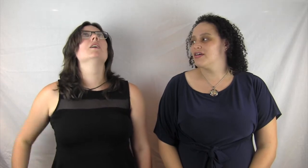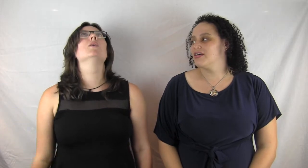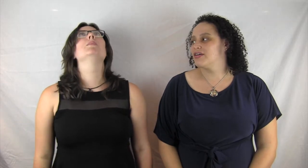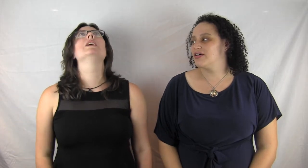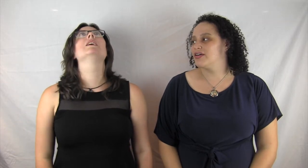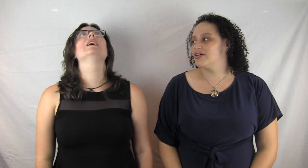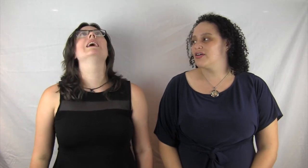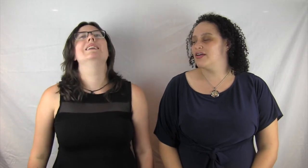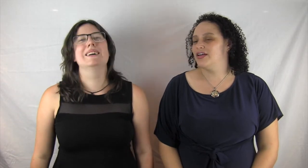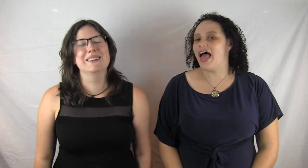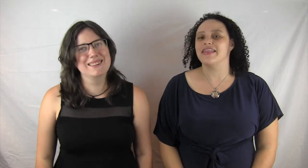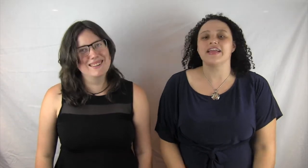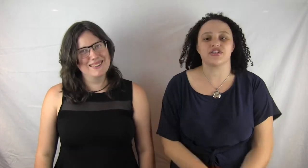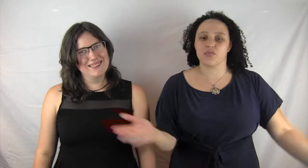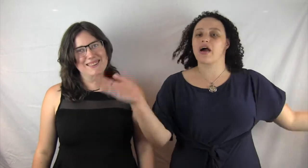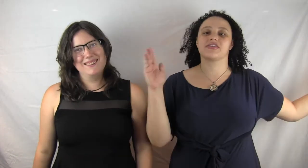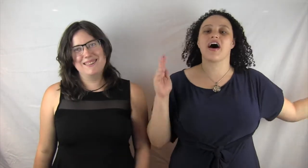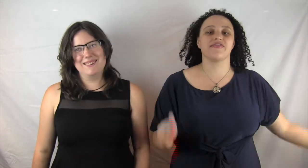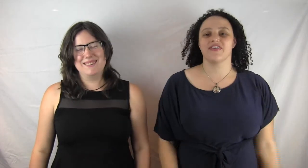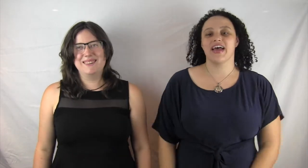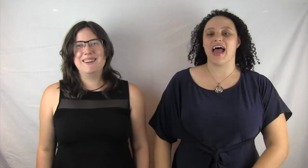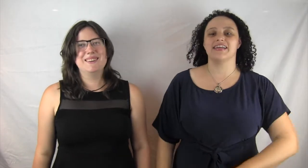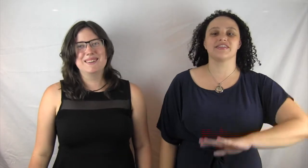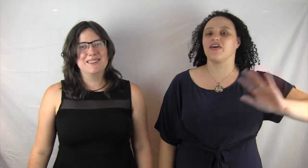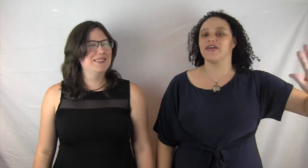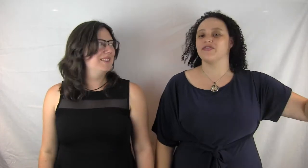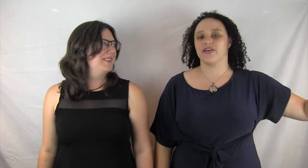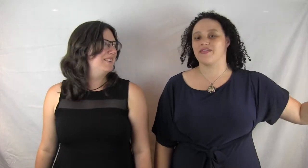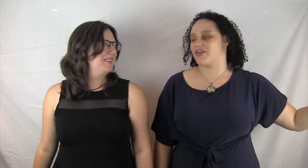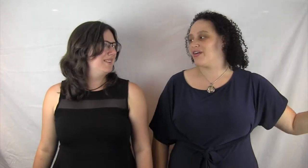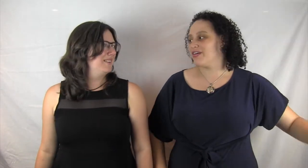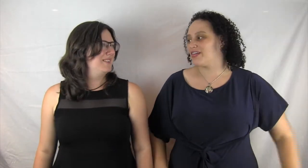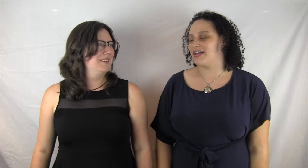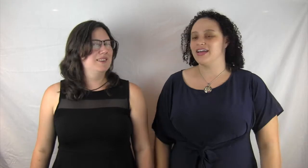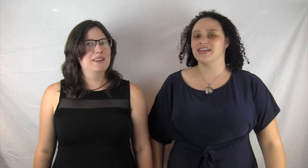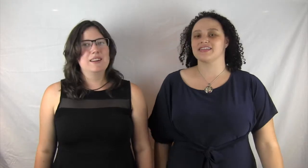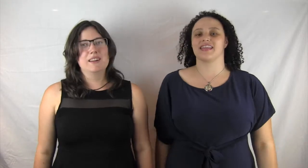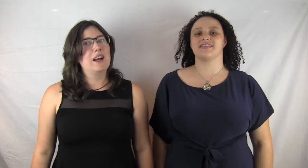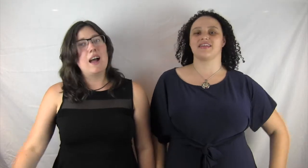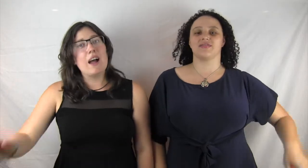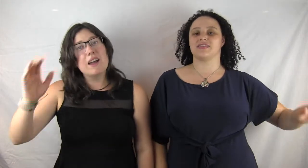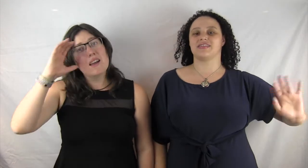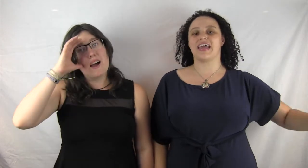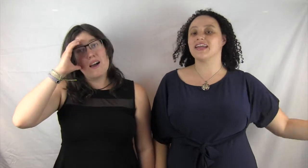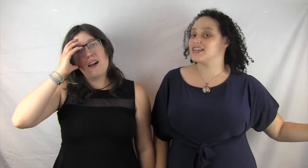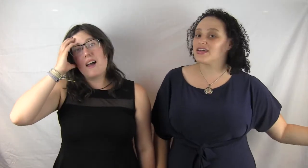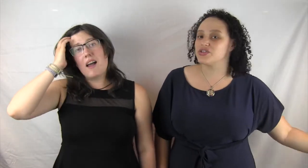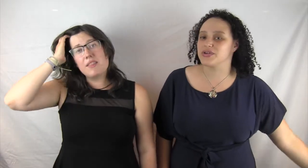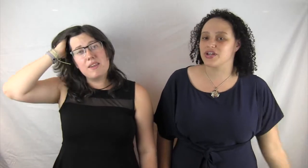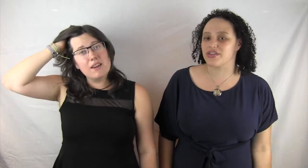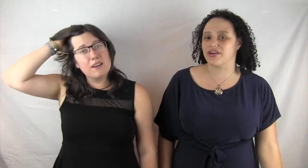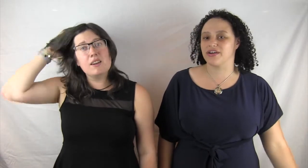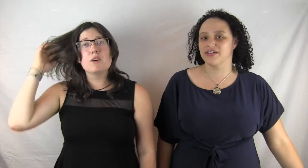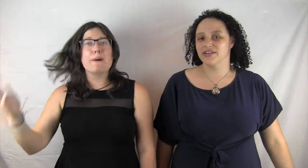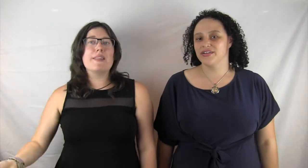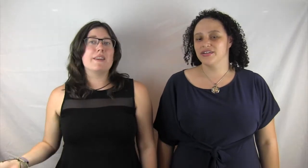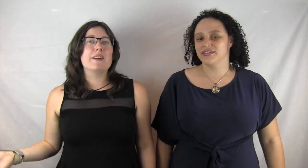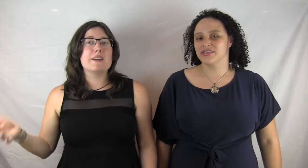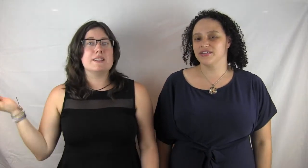oh my god. And then he just walks off. And he's gone forever. Like, he doesn't, they don't say anything to each other. You know, my theory is